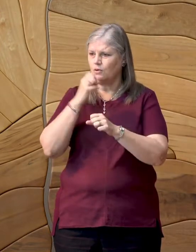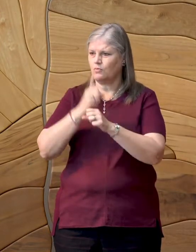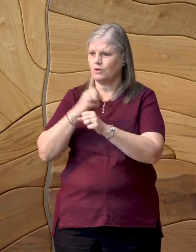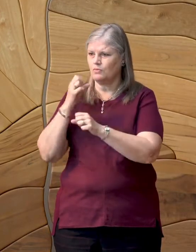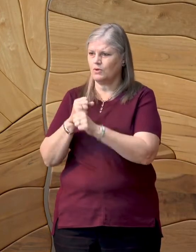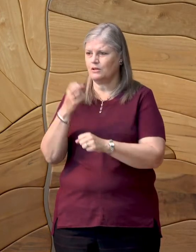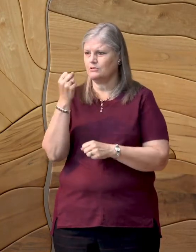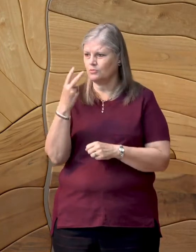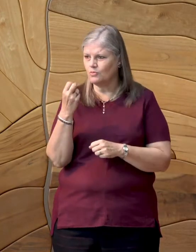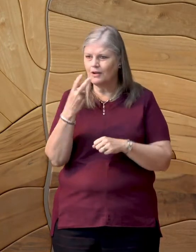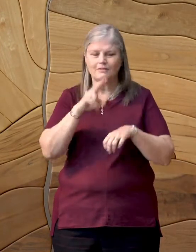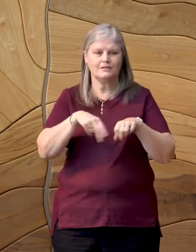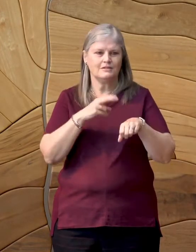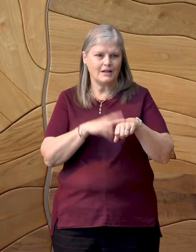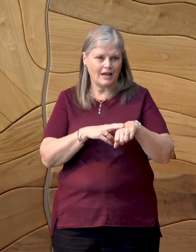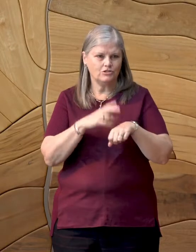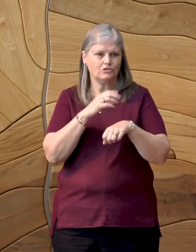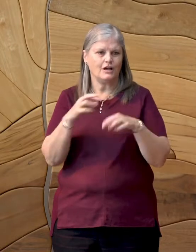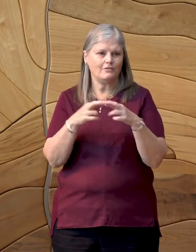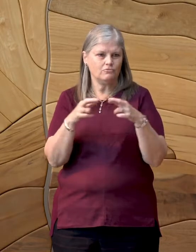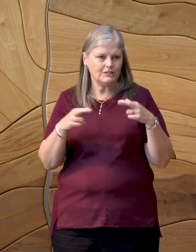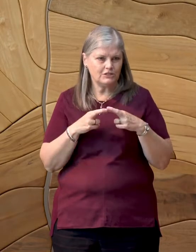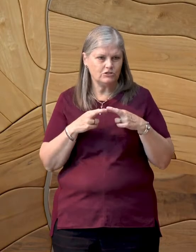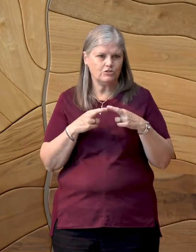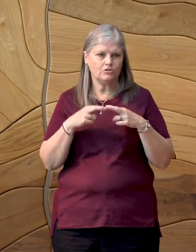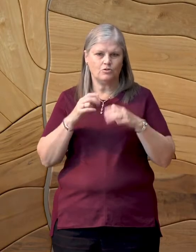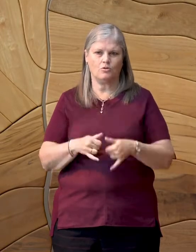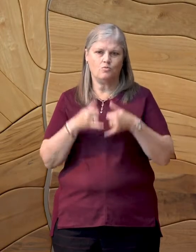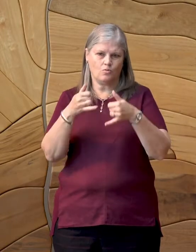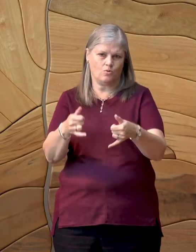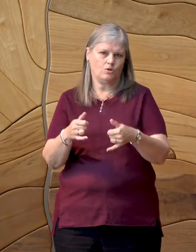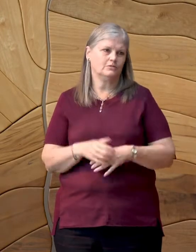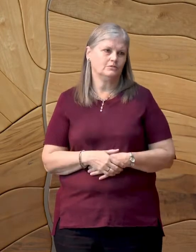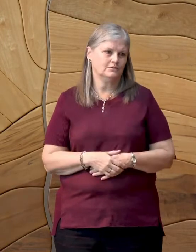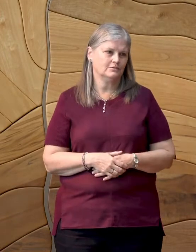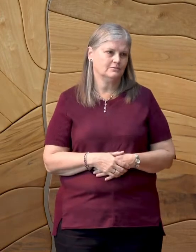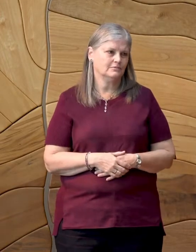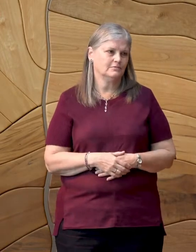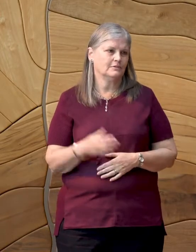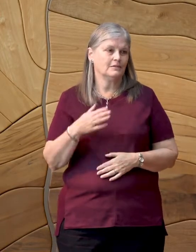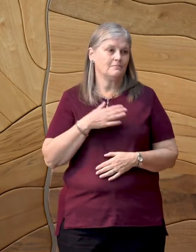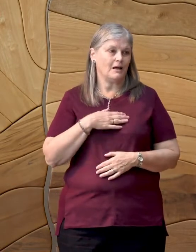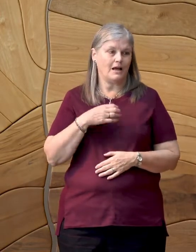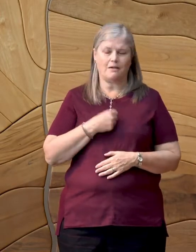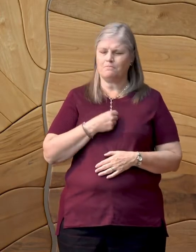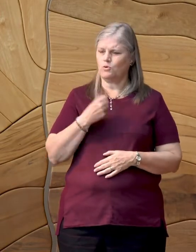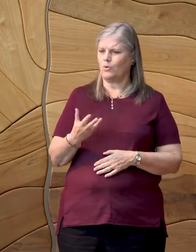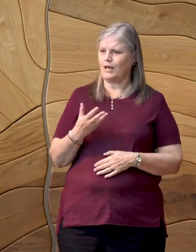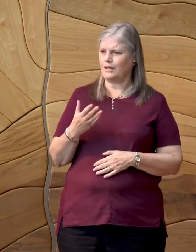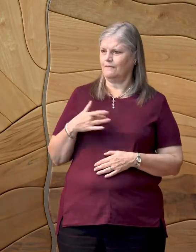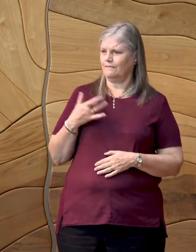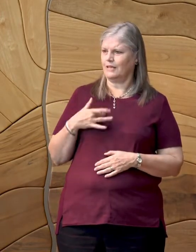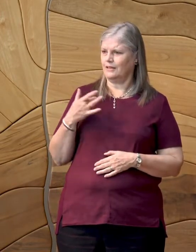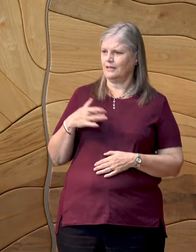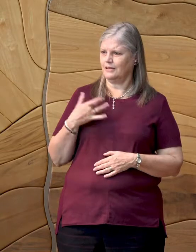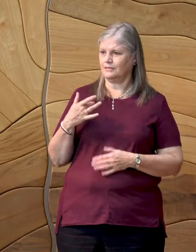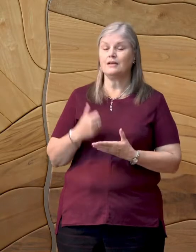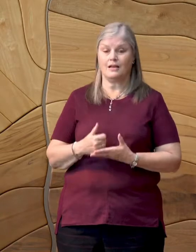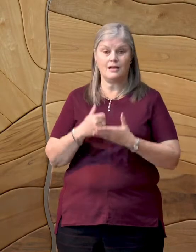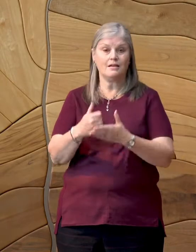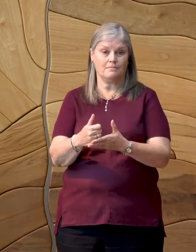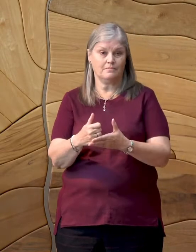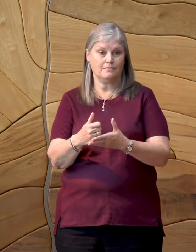local, regional, and national awards in the years to come. And my poetic sensibilities were helped considerably